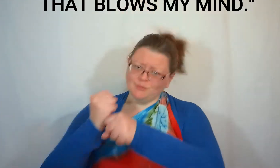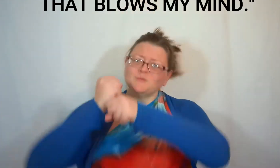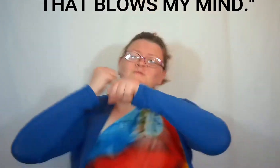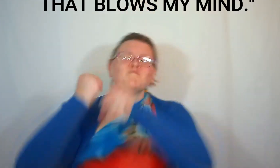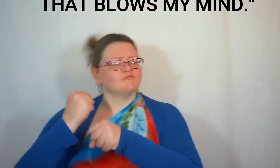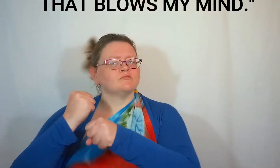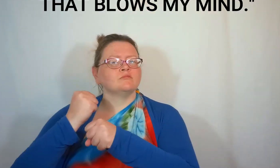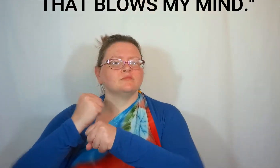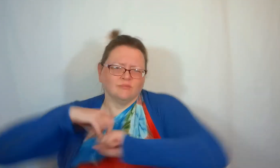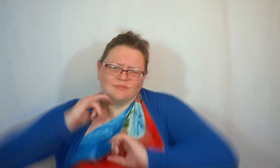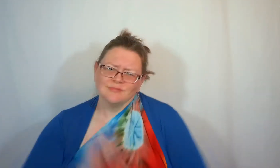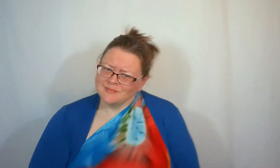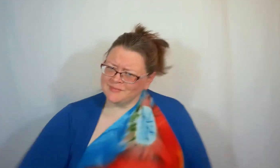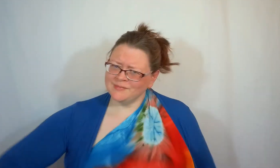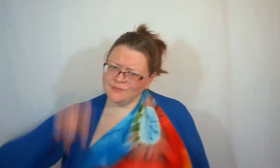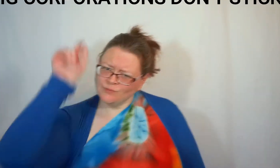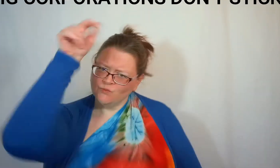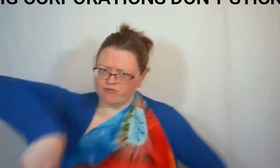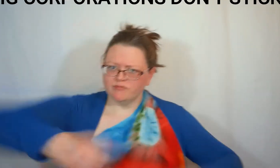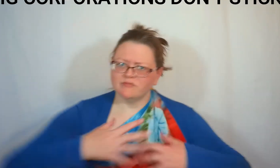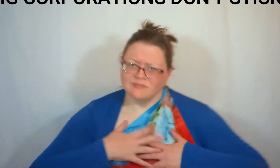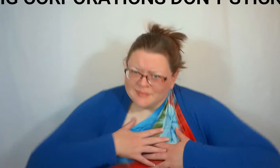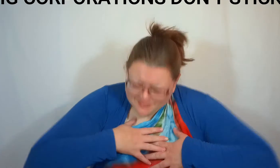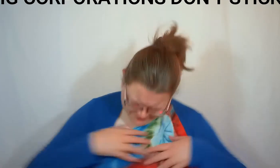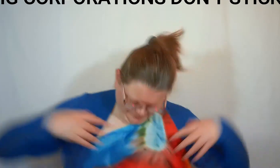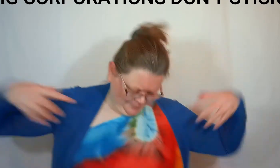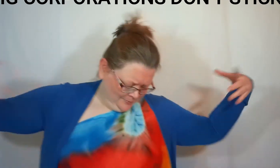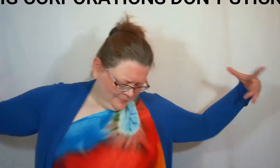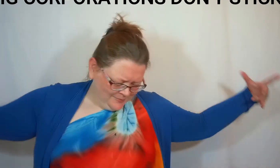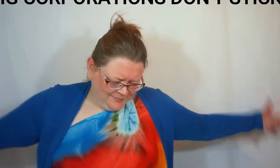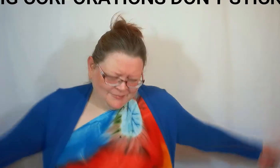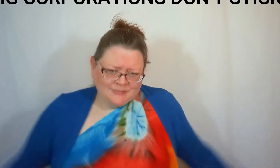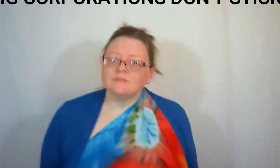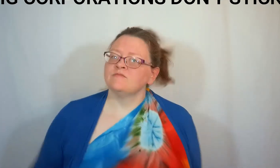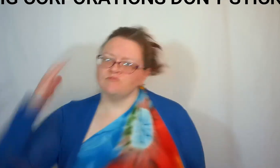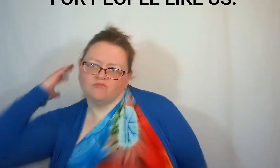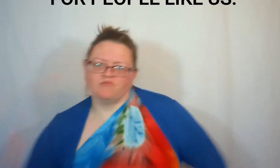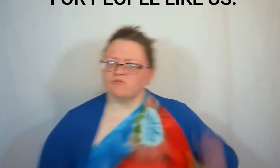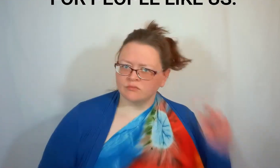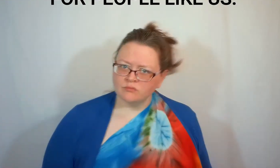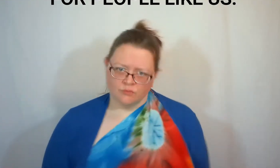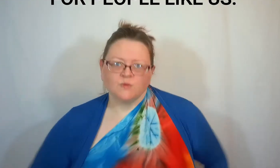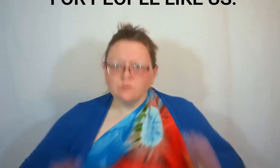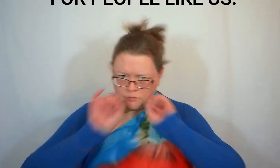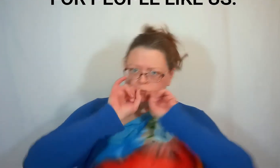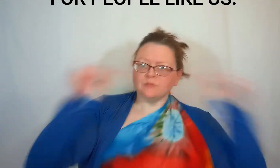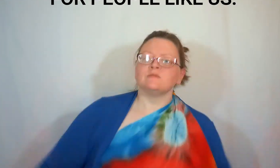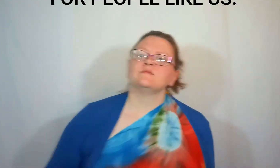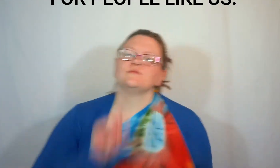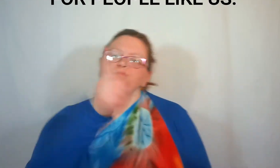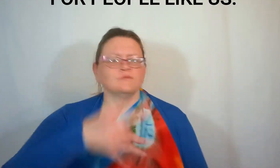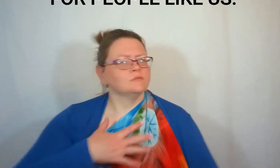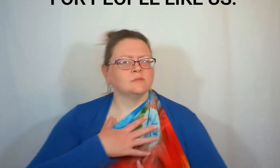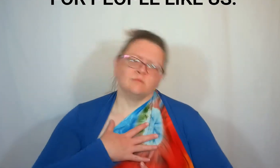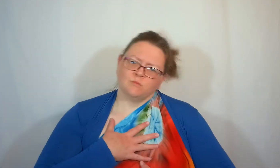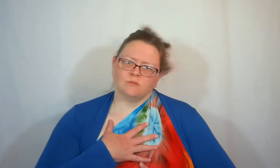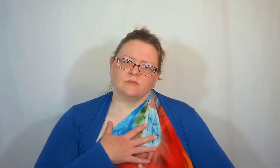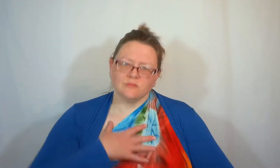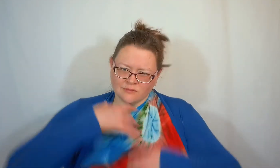your sword down, dive right into the pain Stay unfiltered and loud, you'll be proud of